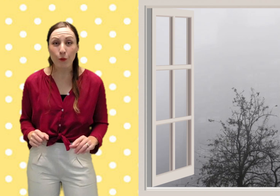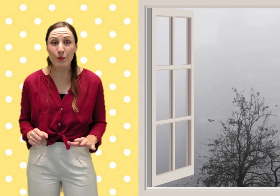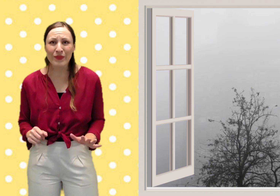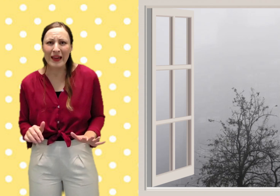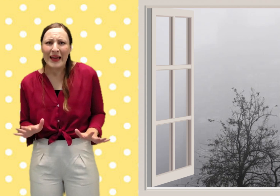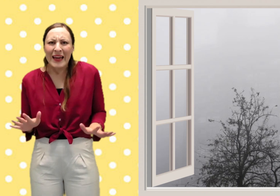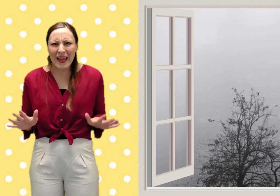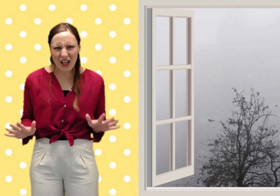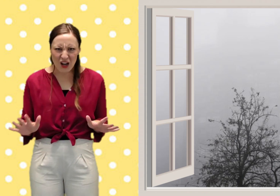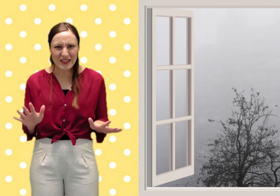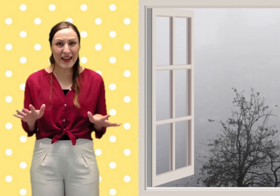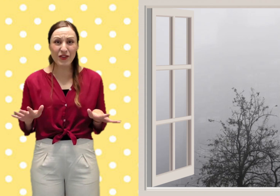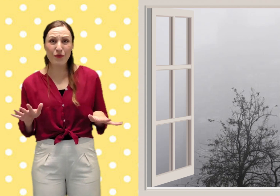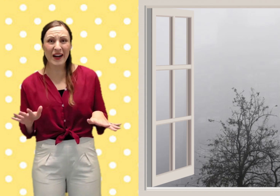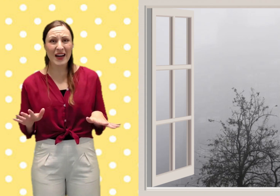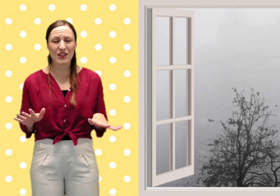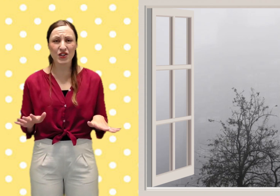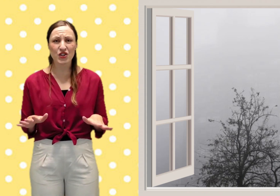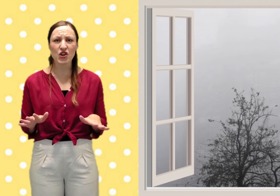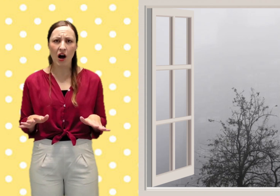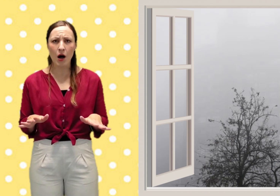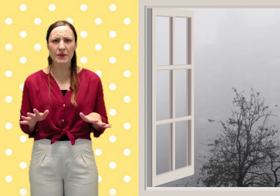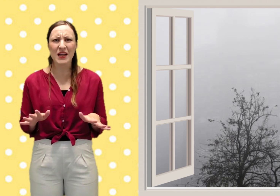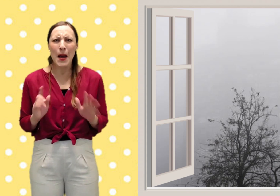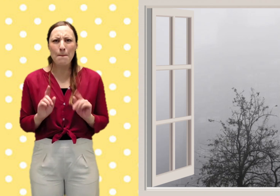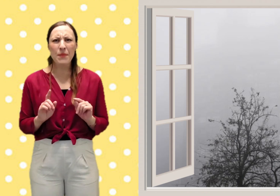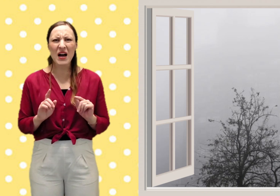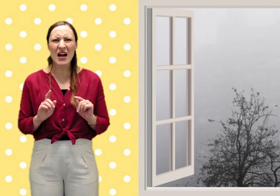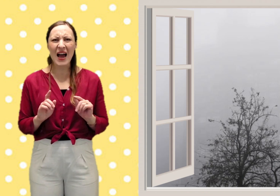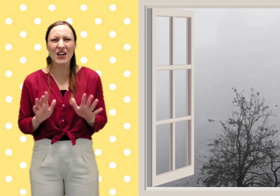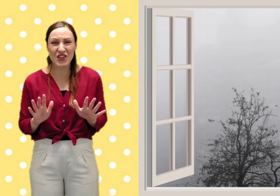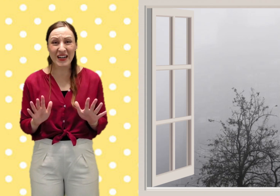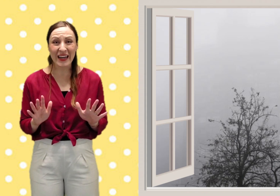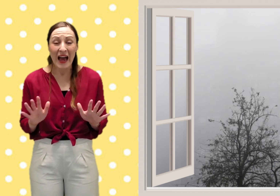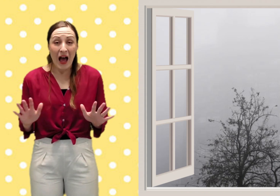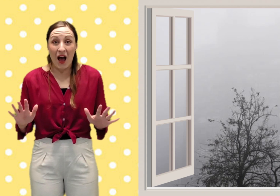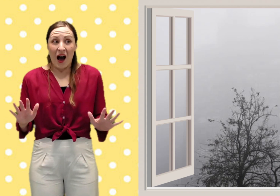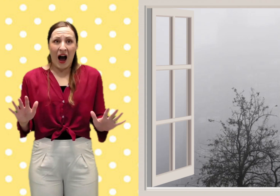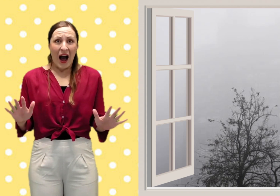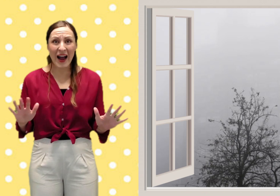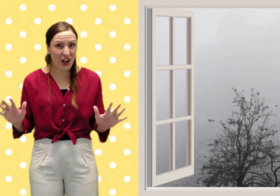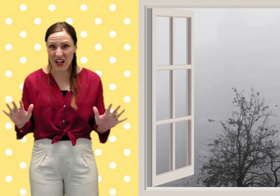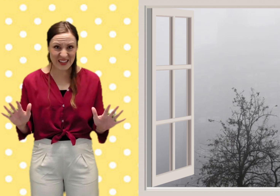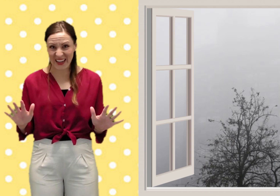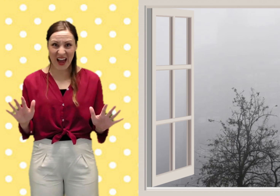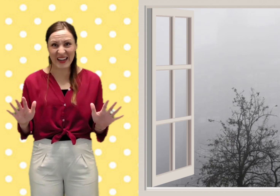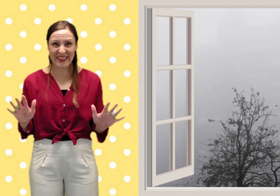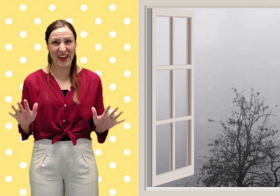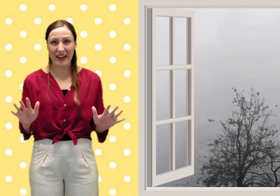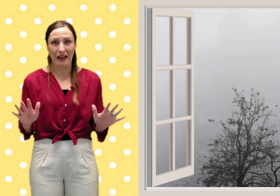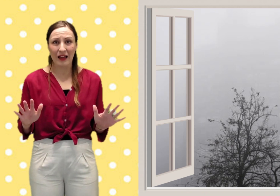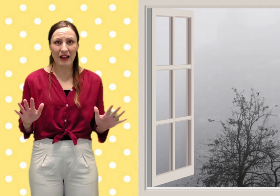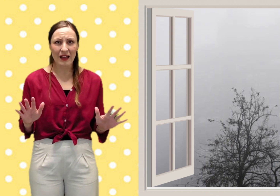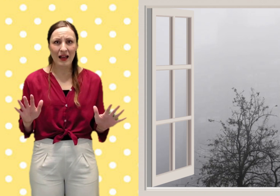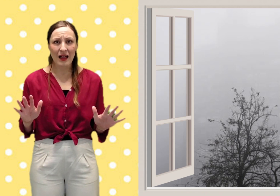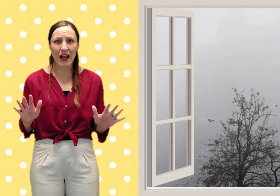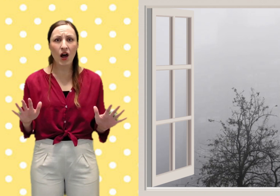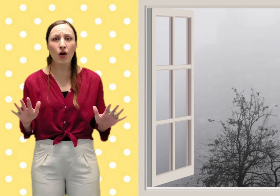it looks like the rain has stopped but actually i can't see anything hello